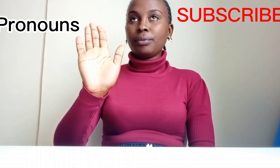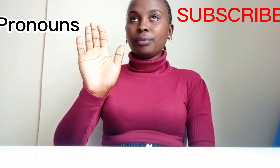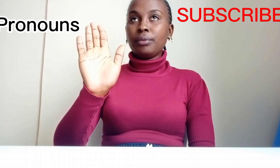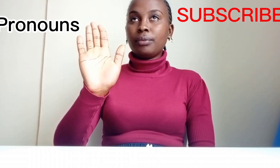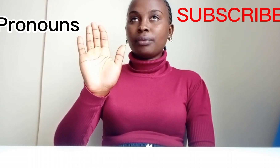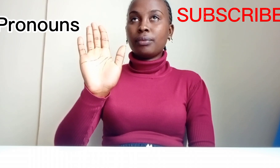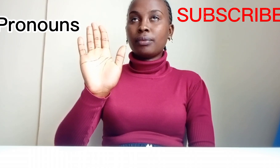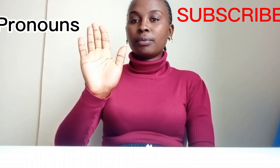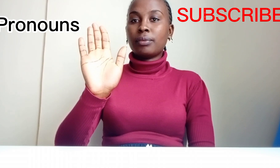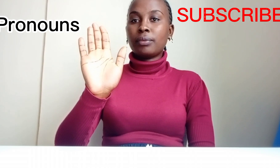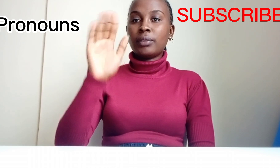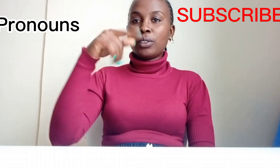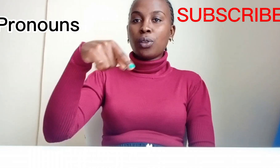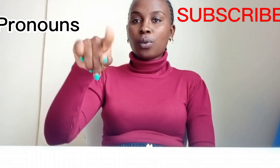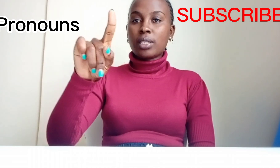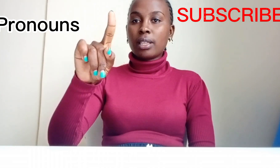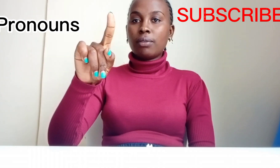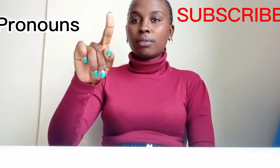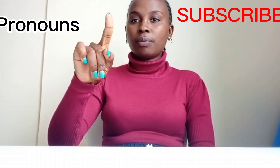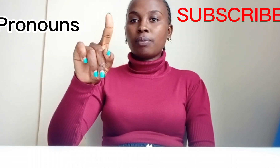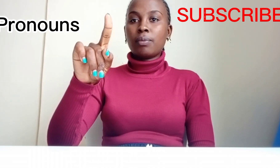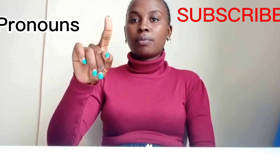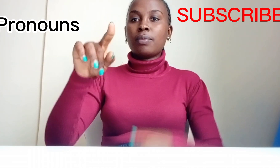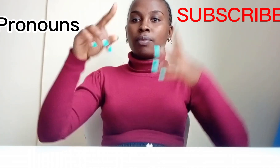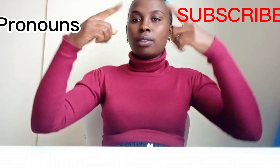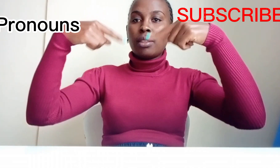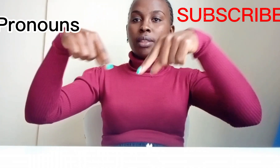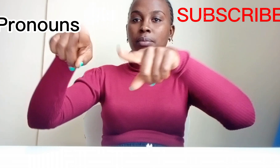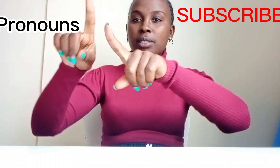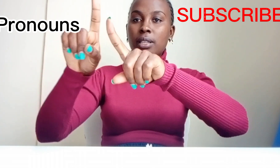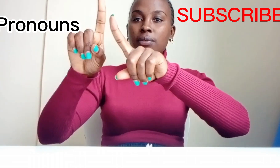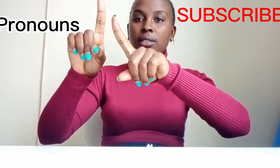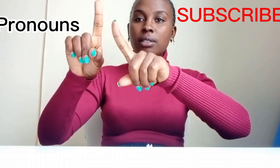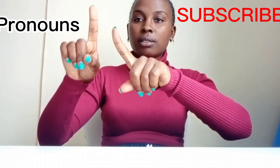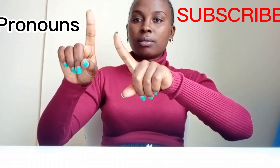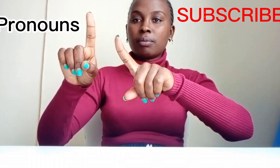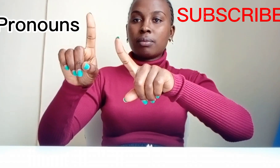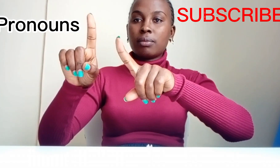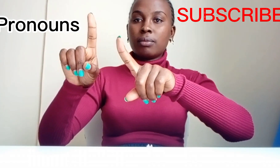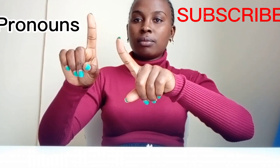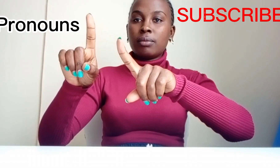yourself, yourself, themselves, themselves, himself,